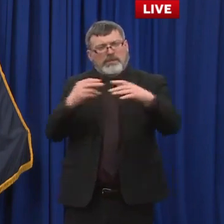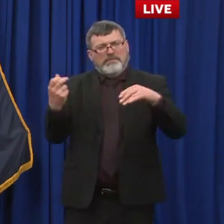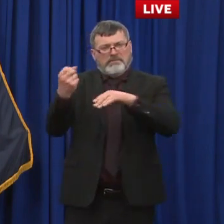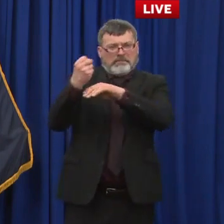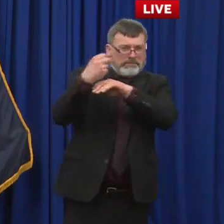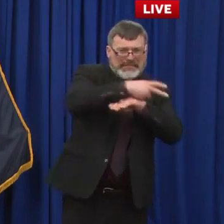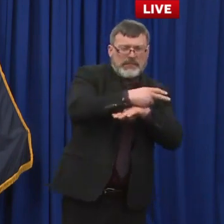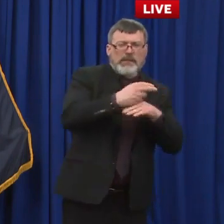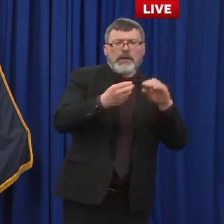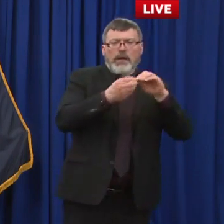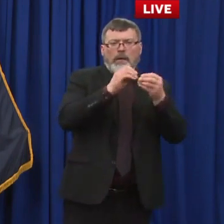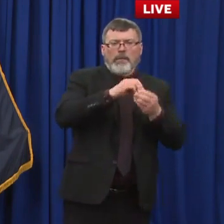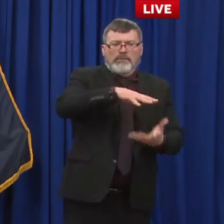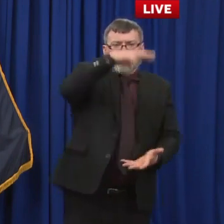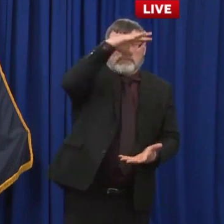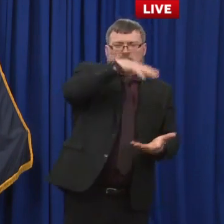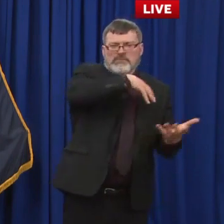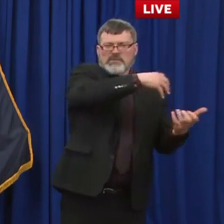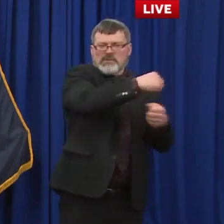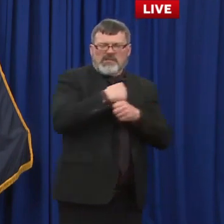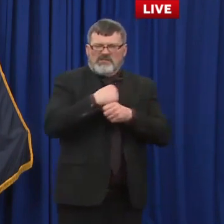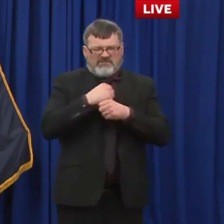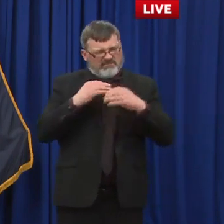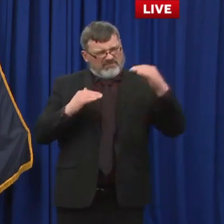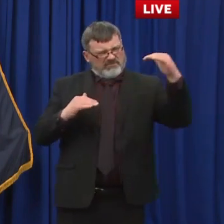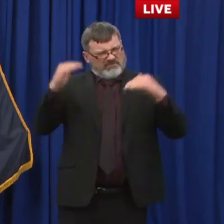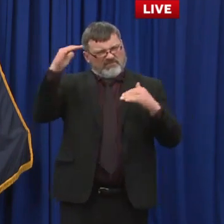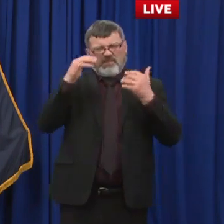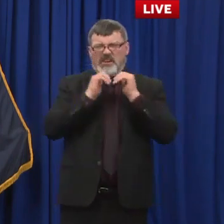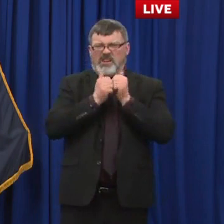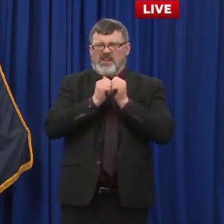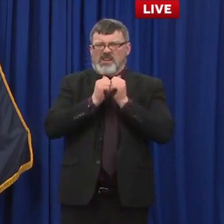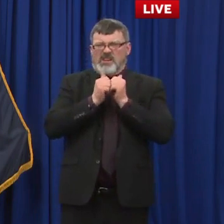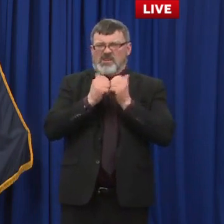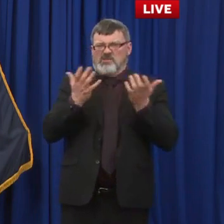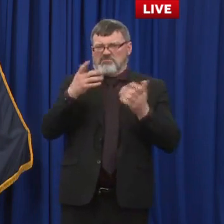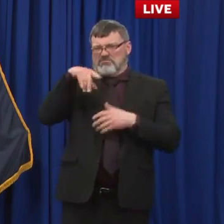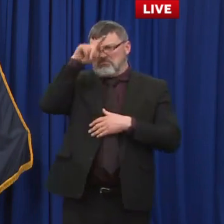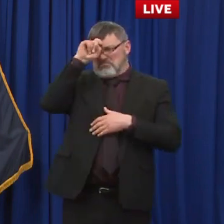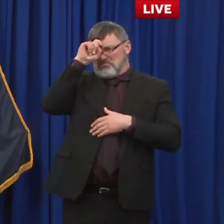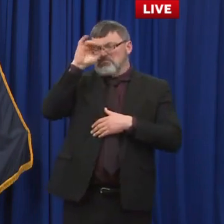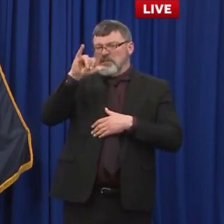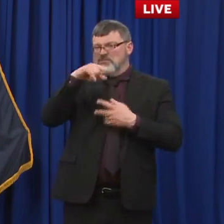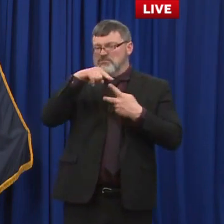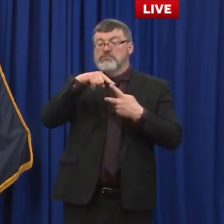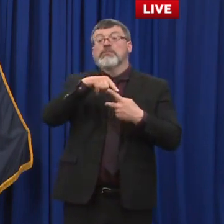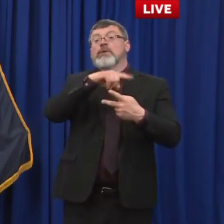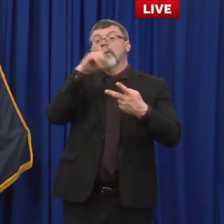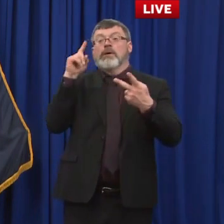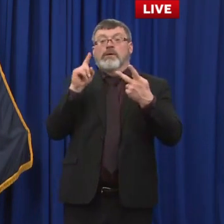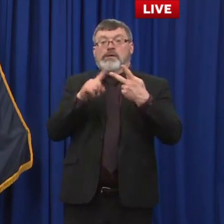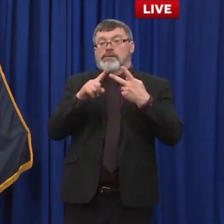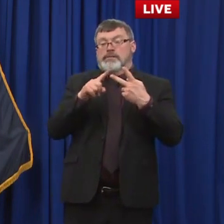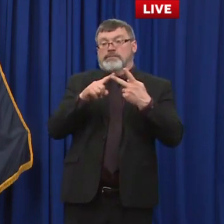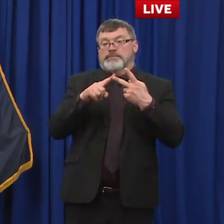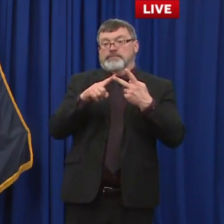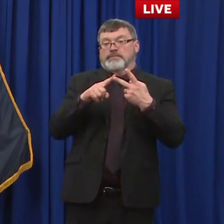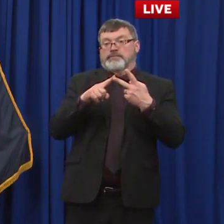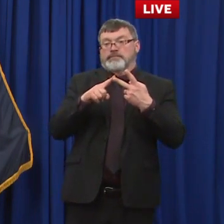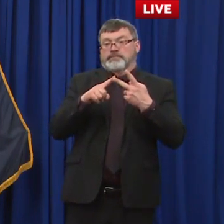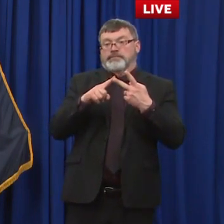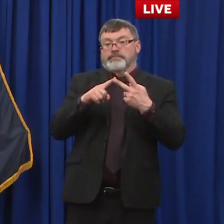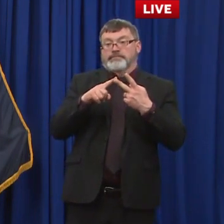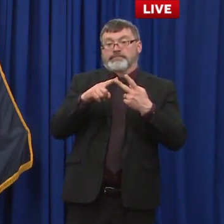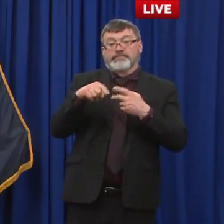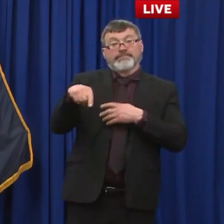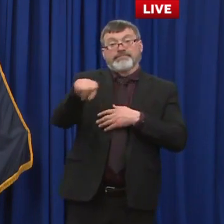the student loaner payment program has about five million dollars in it that could last at the end of the year